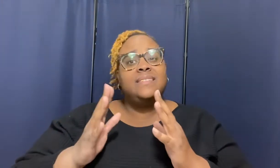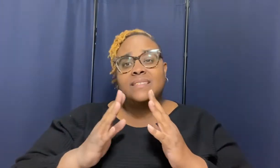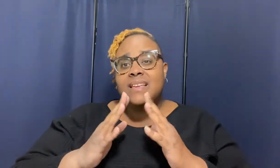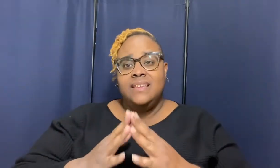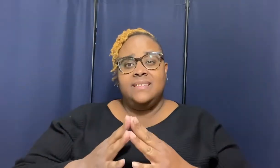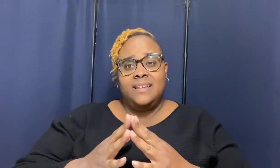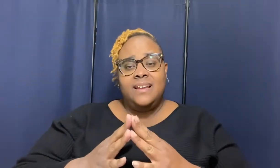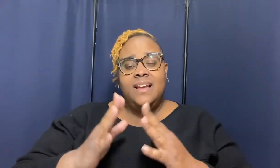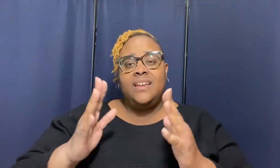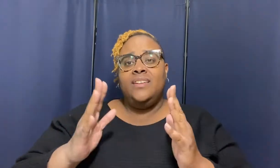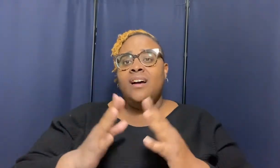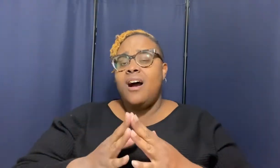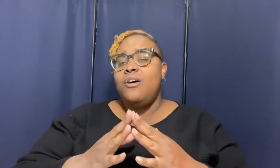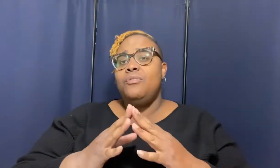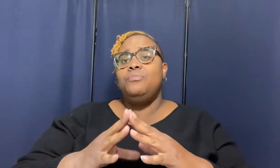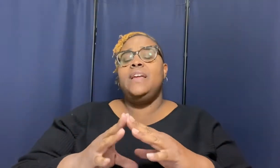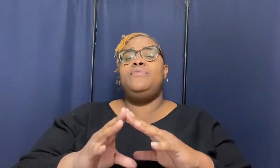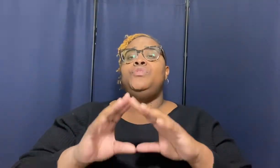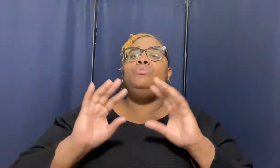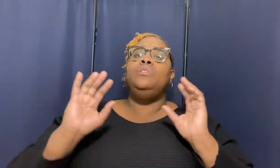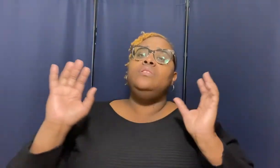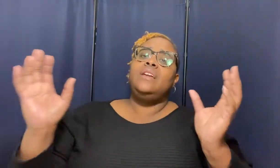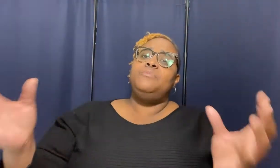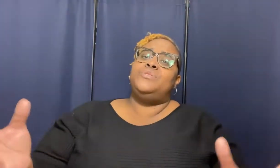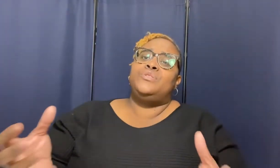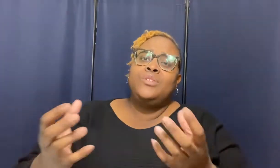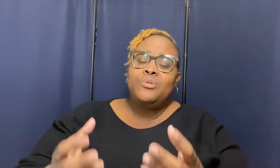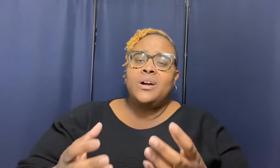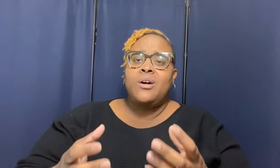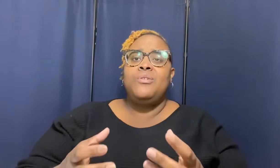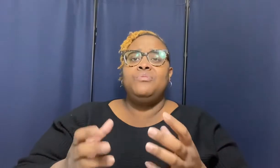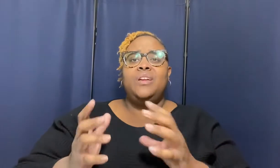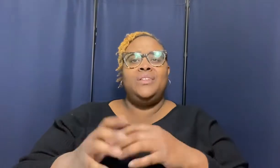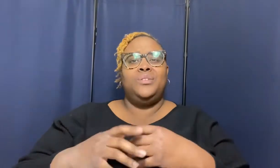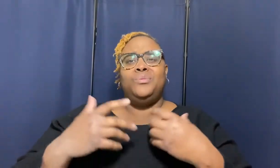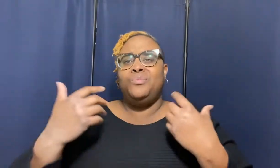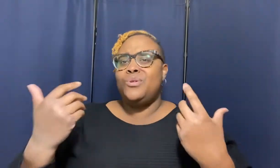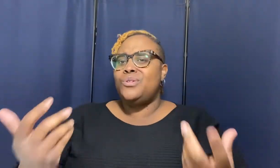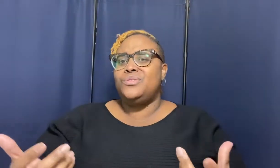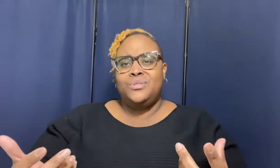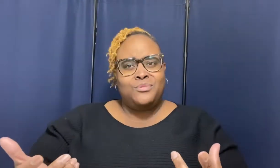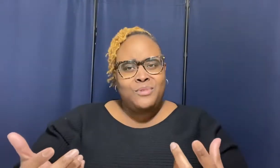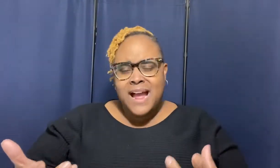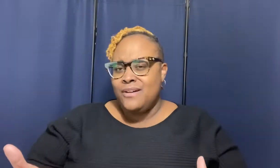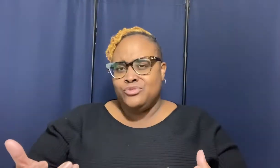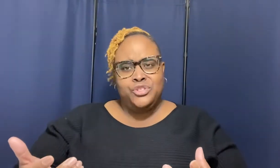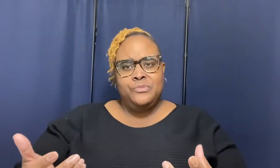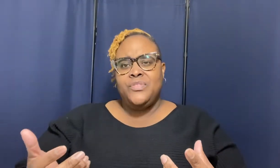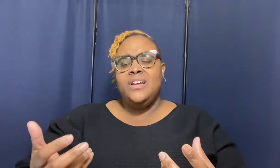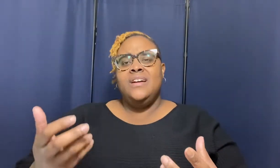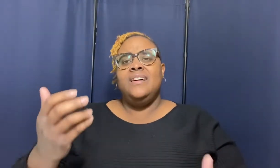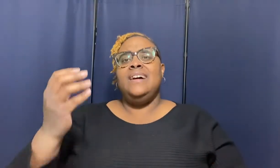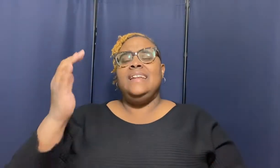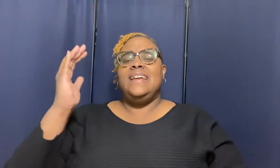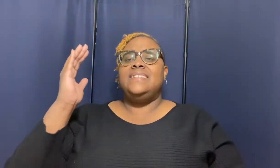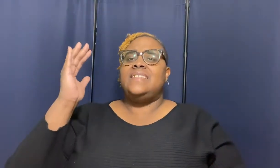season y'all if you look at what's going on in the world around you honey they say